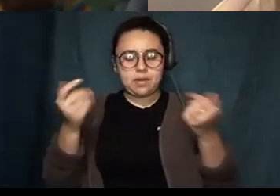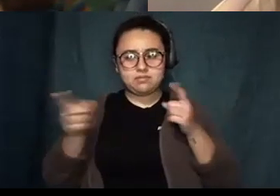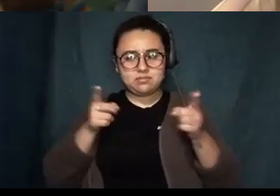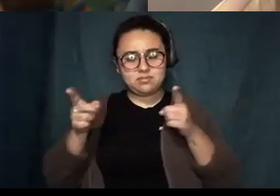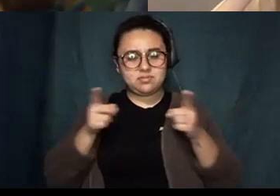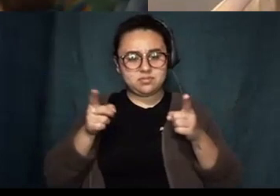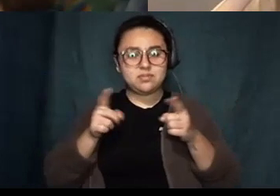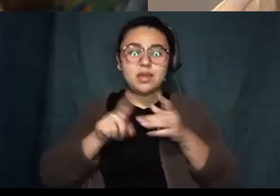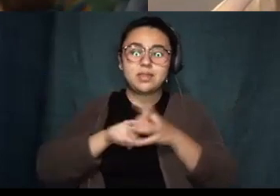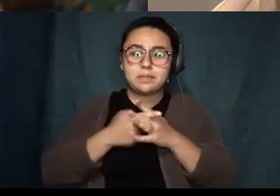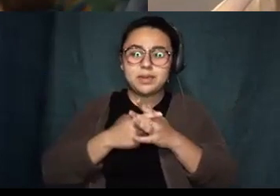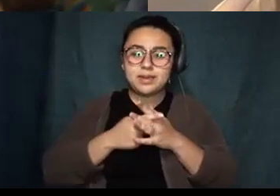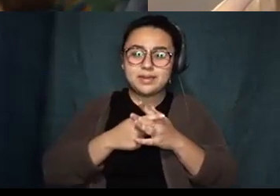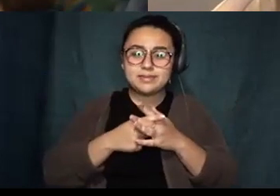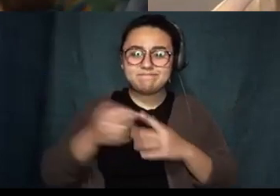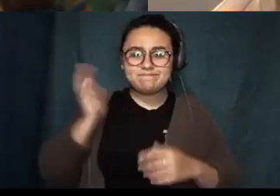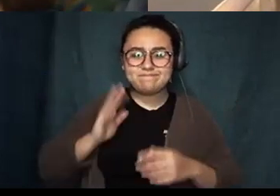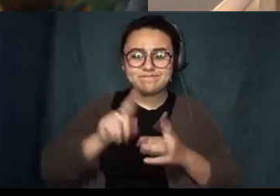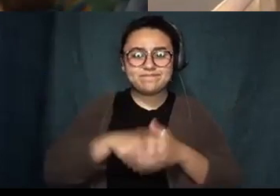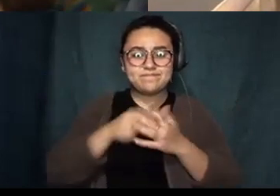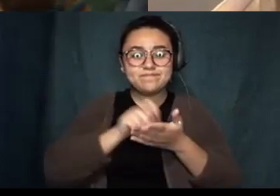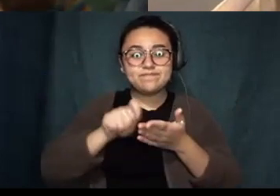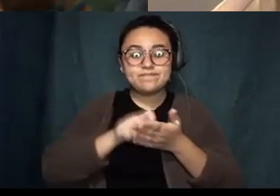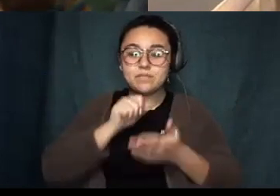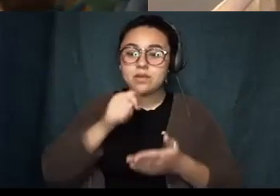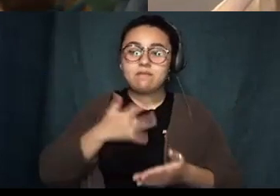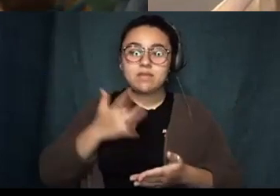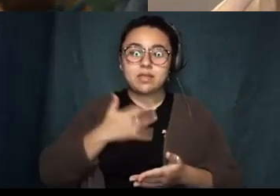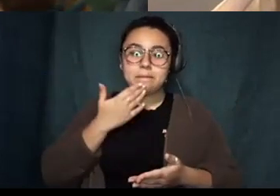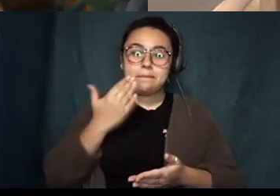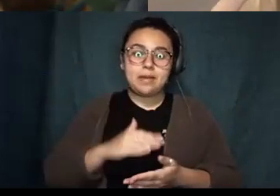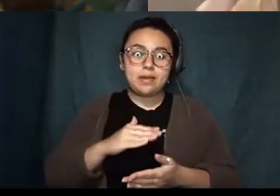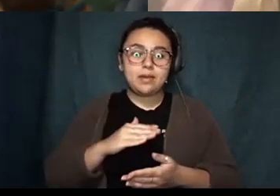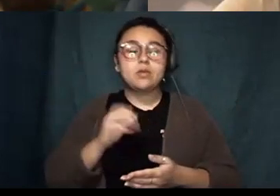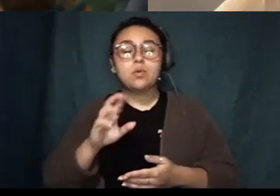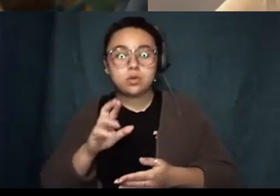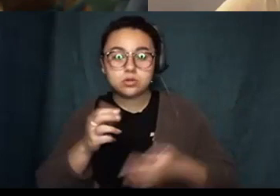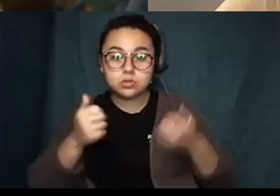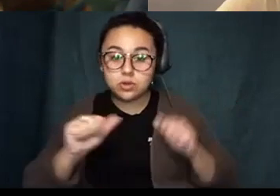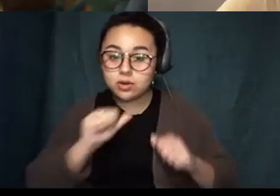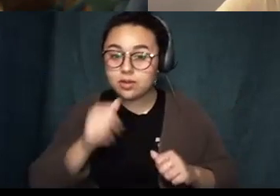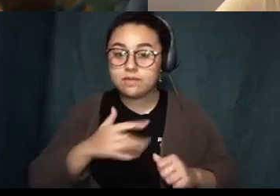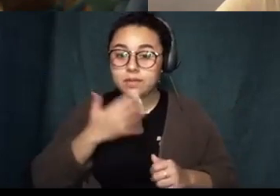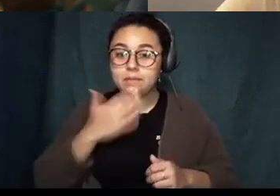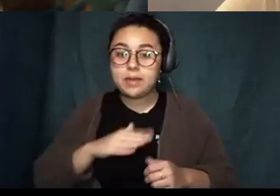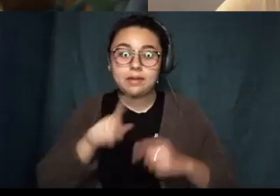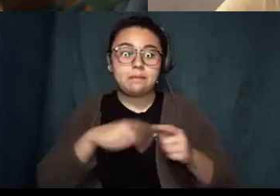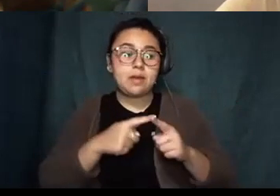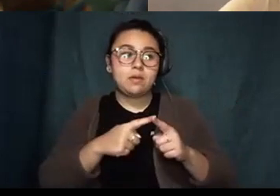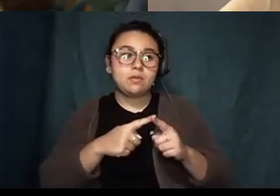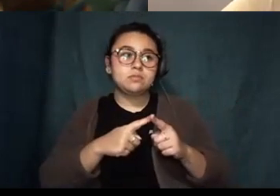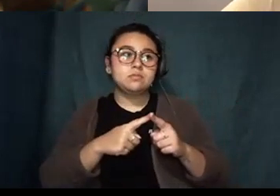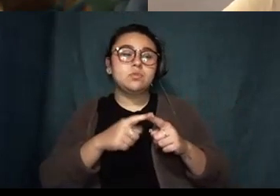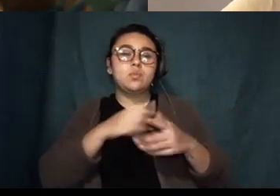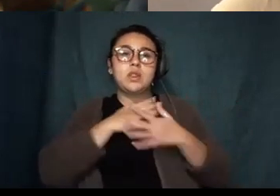at the beginning and like you know not feeling bad about or trying not to feel bad about not writing when I'm not writing just